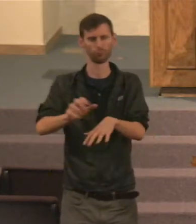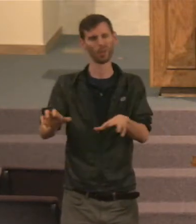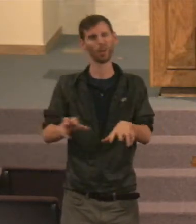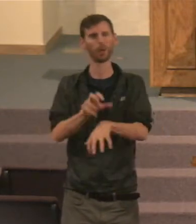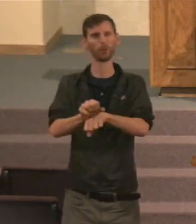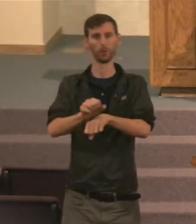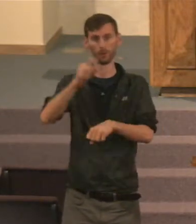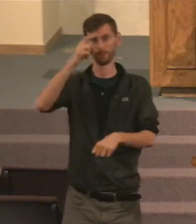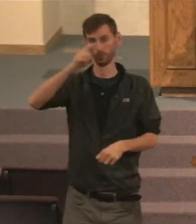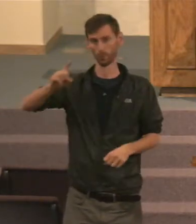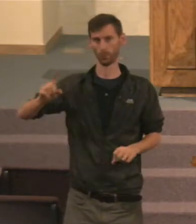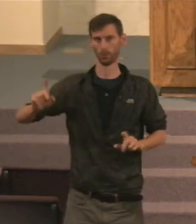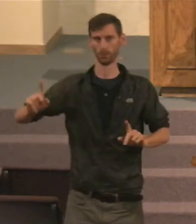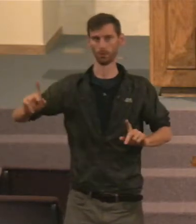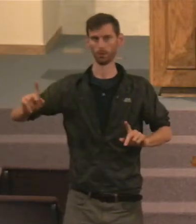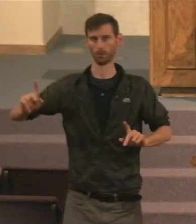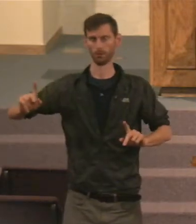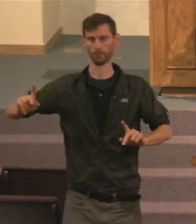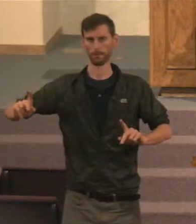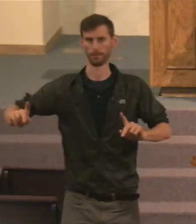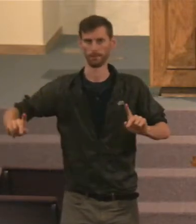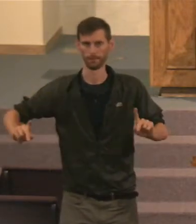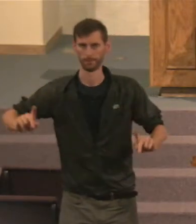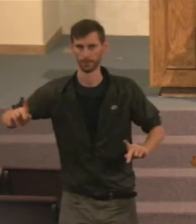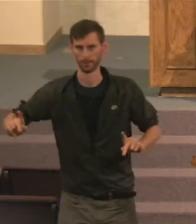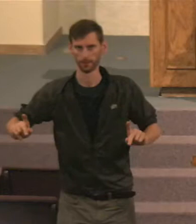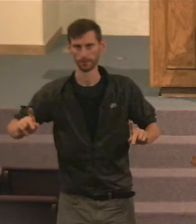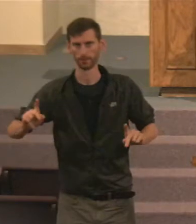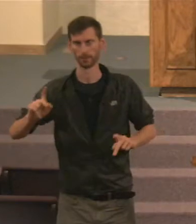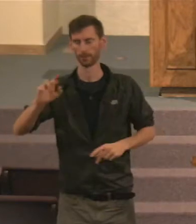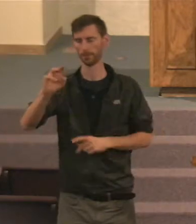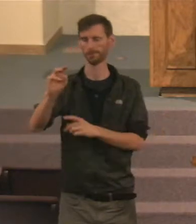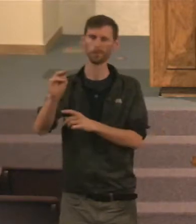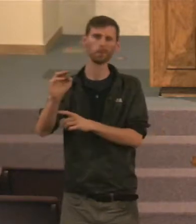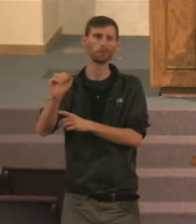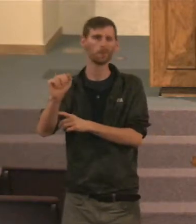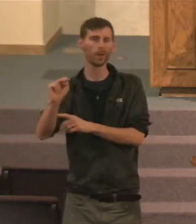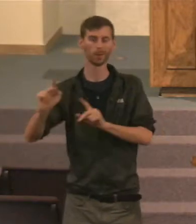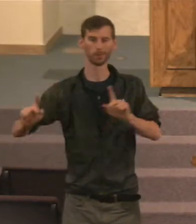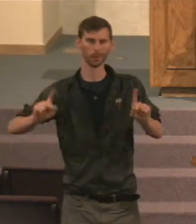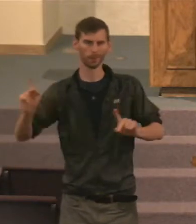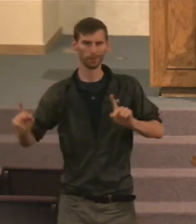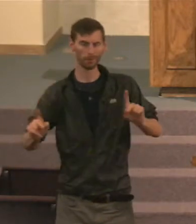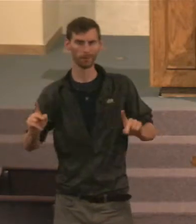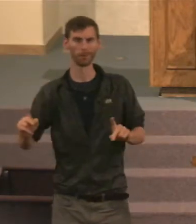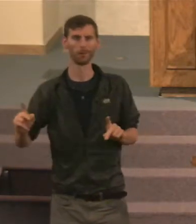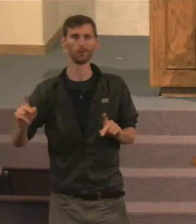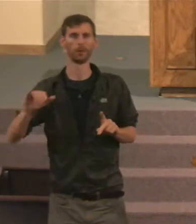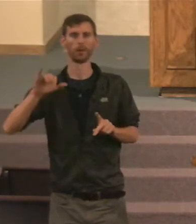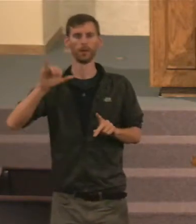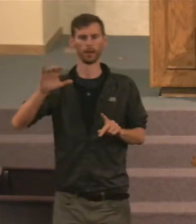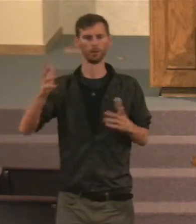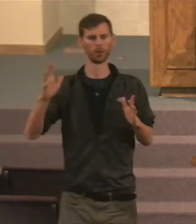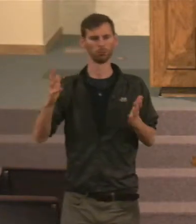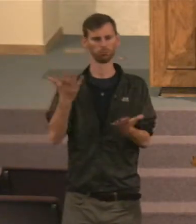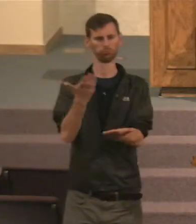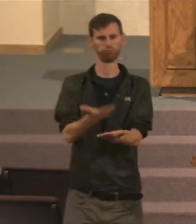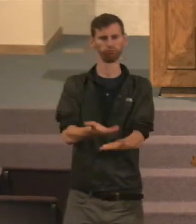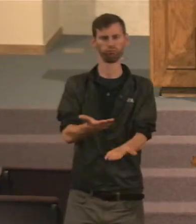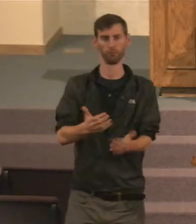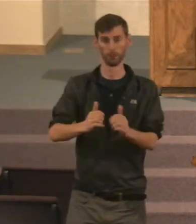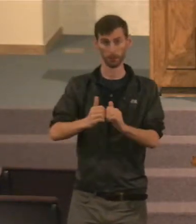But it's not just any man. He identifies that man, By saying, He's given assurance in all people, And that He hath raised him, From the dead.